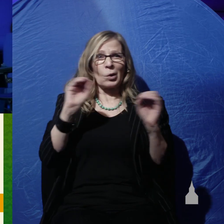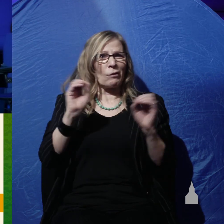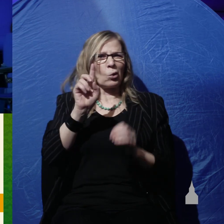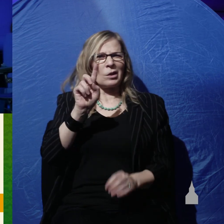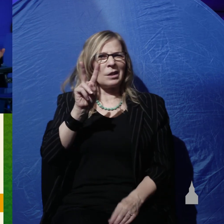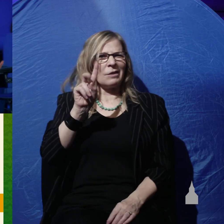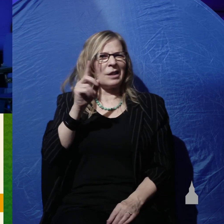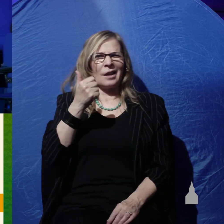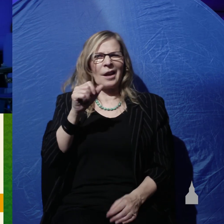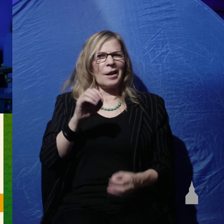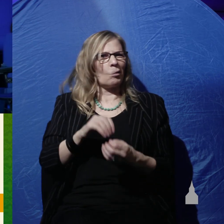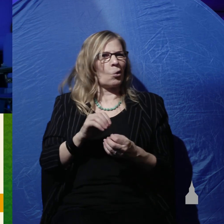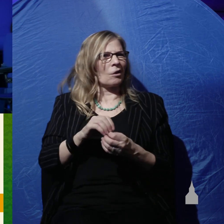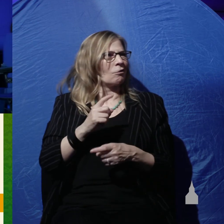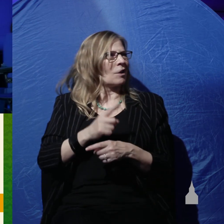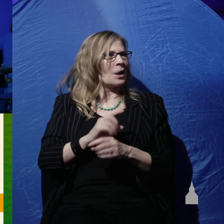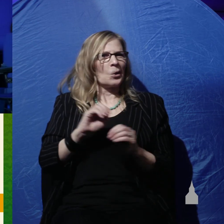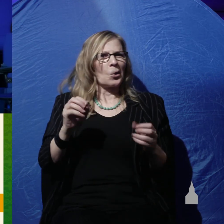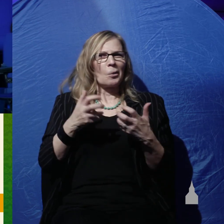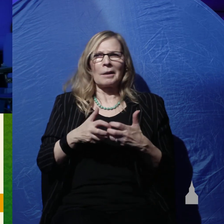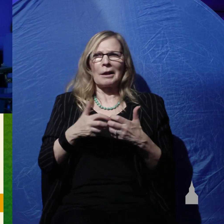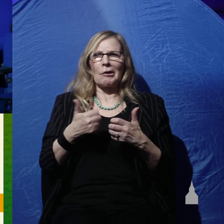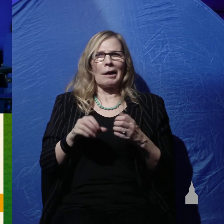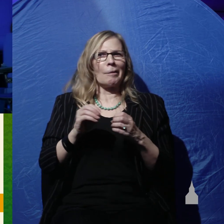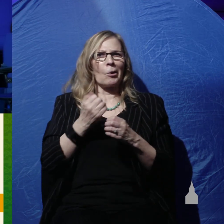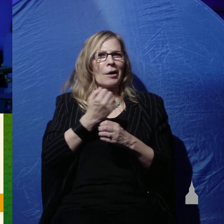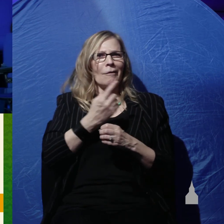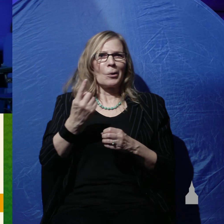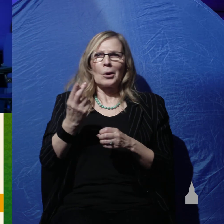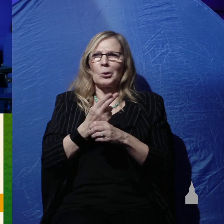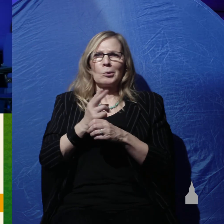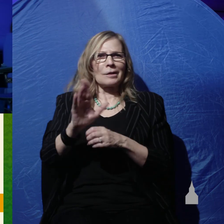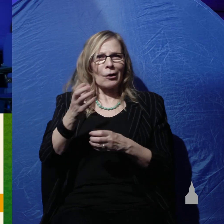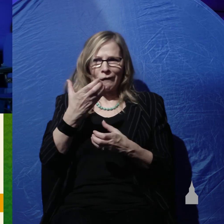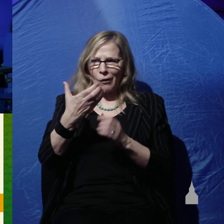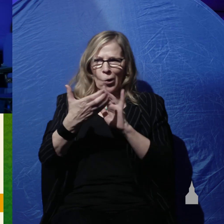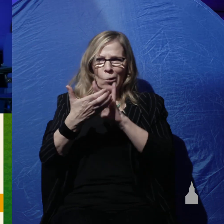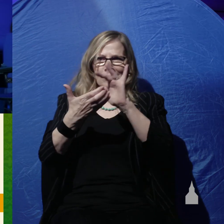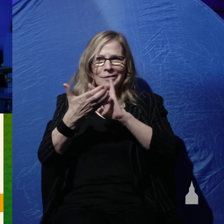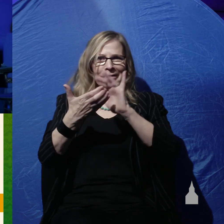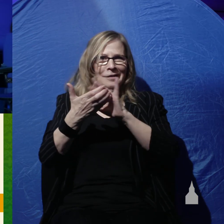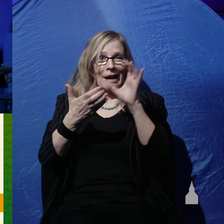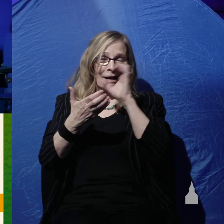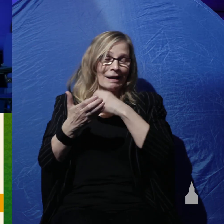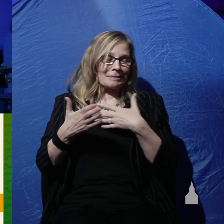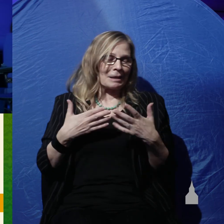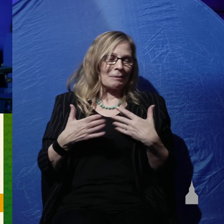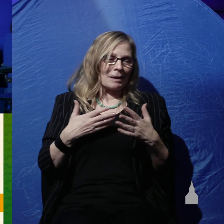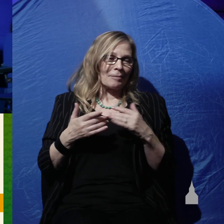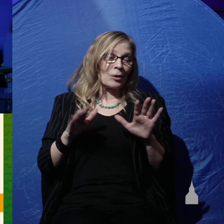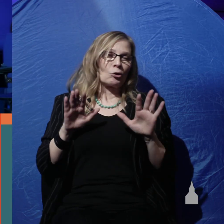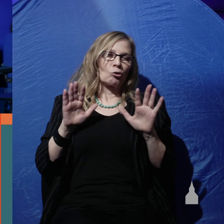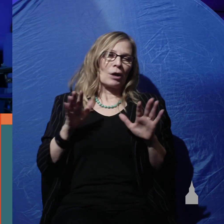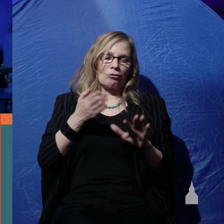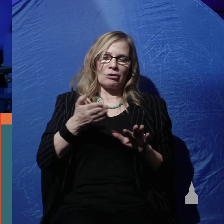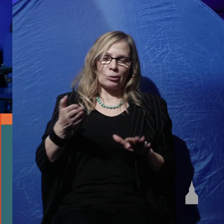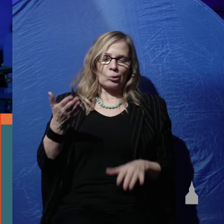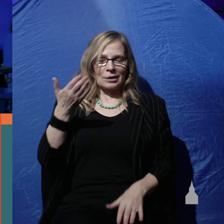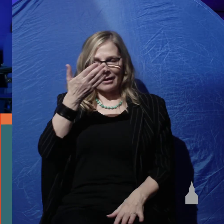because nobody has DVD players anymore everybody uses their phone I guess but great resources and